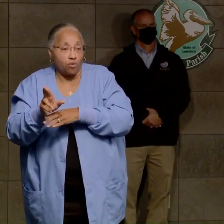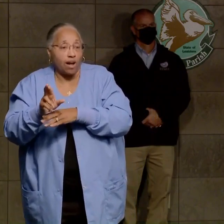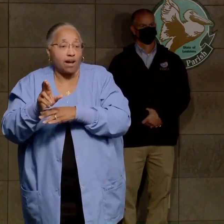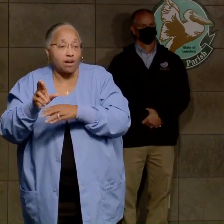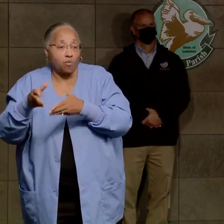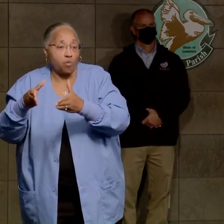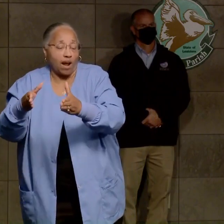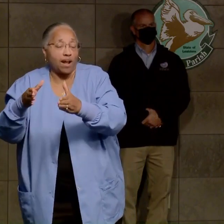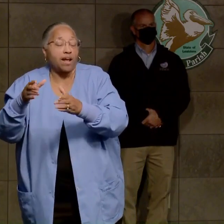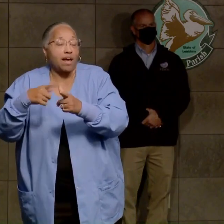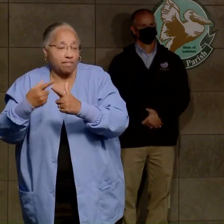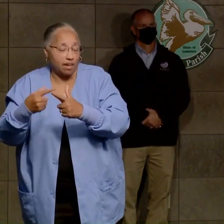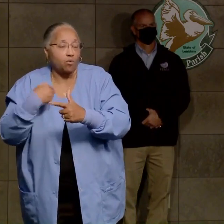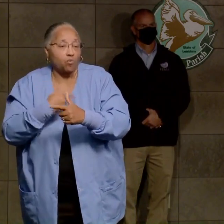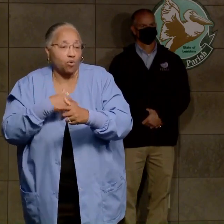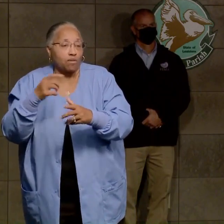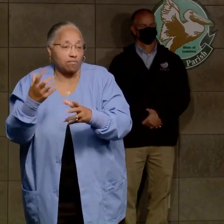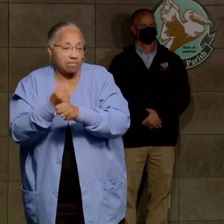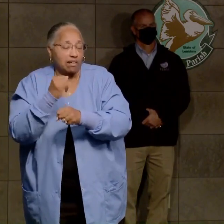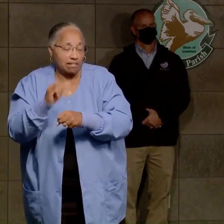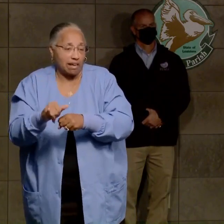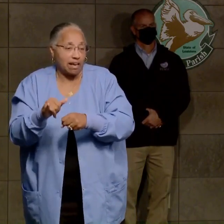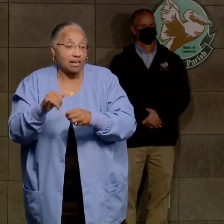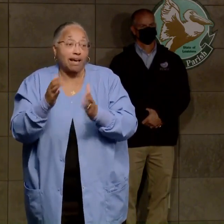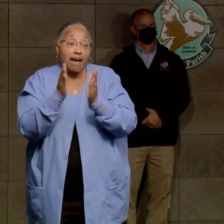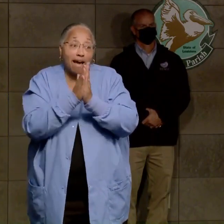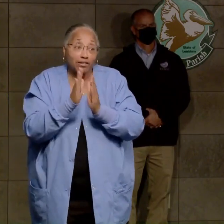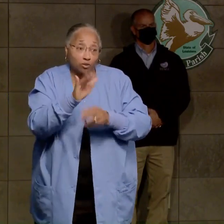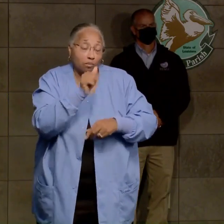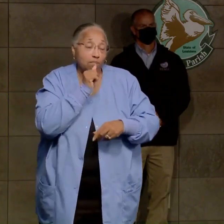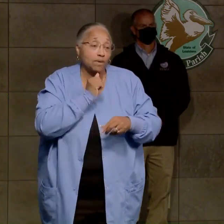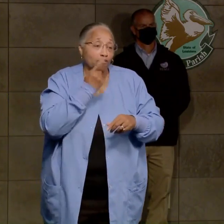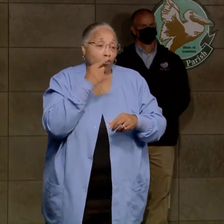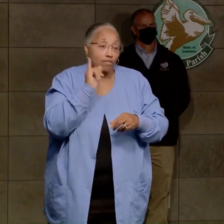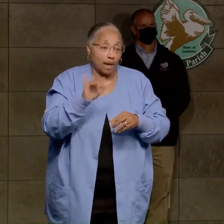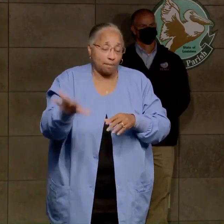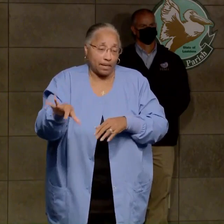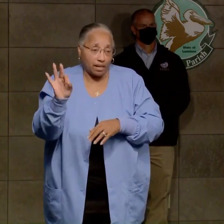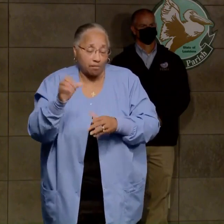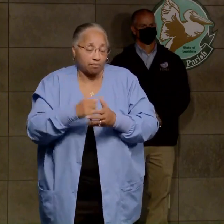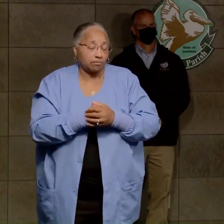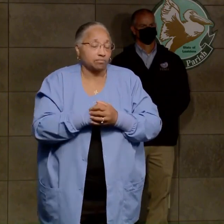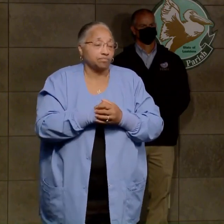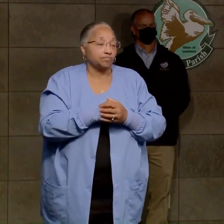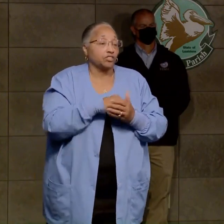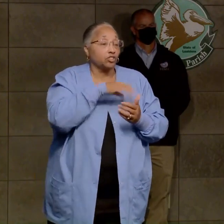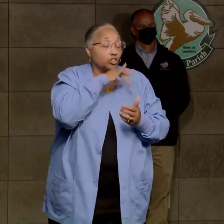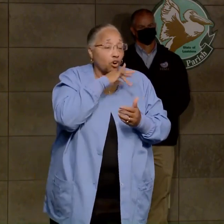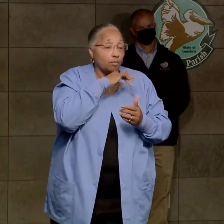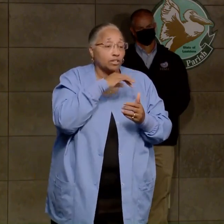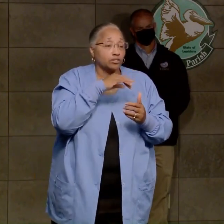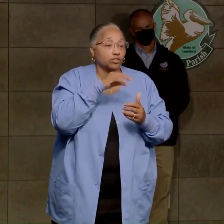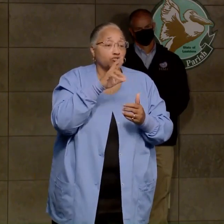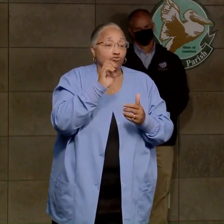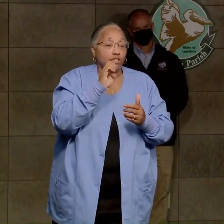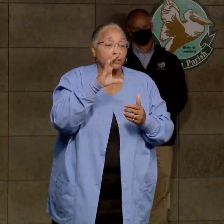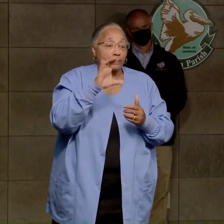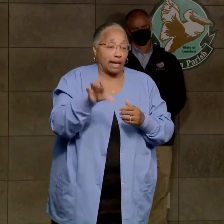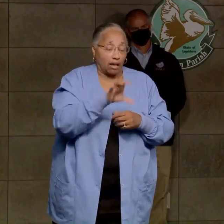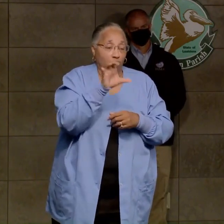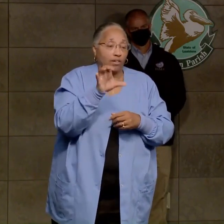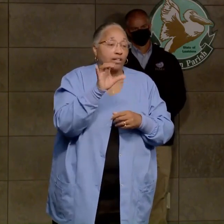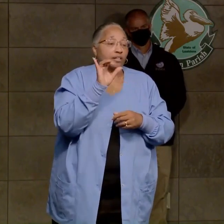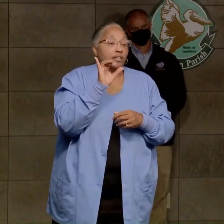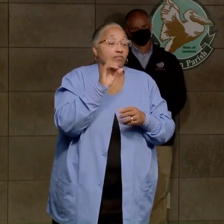up at a later time, and I'm asking for everybody's patience on that. Garbage and recycling, the regular service has